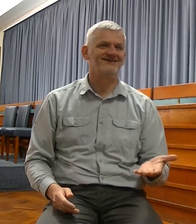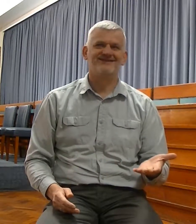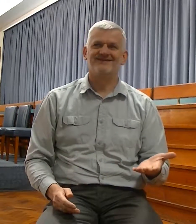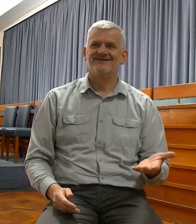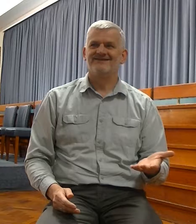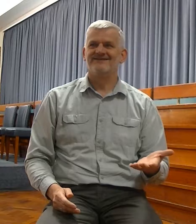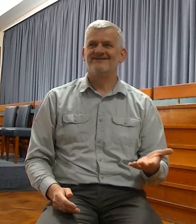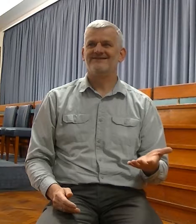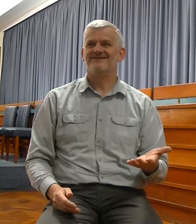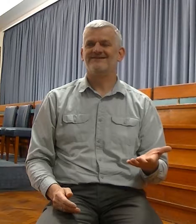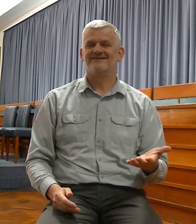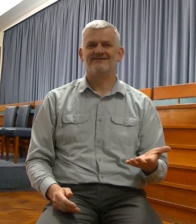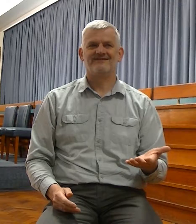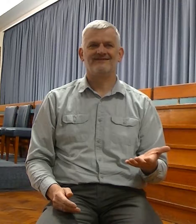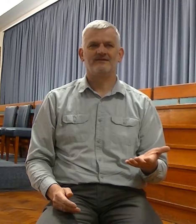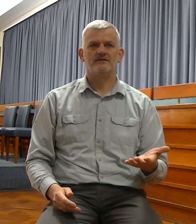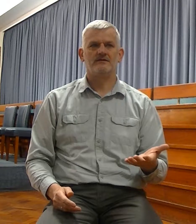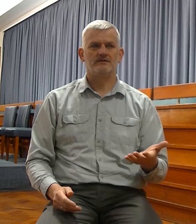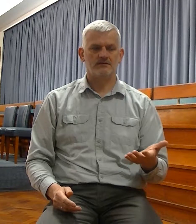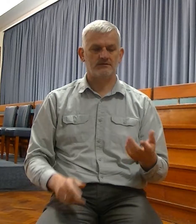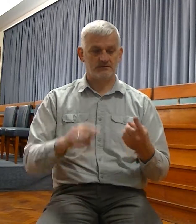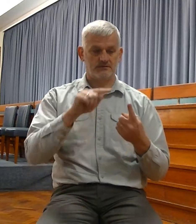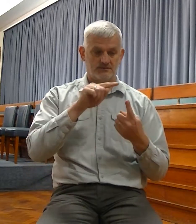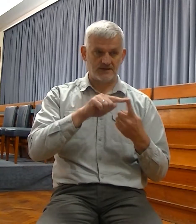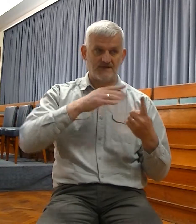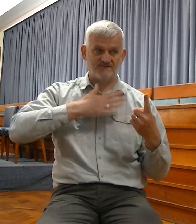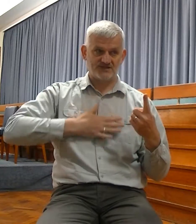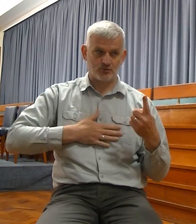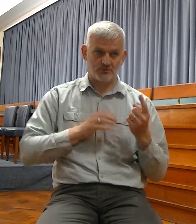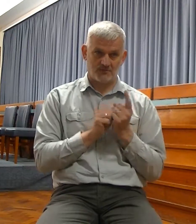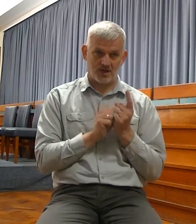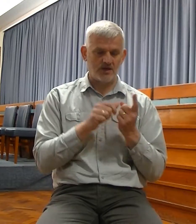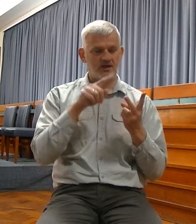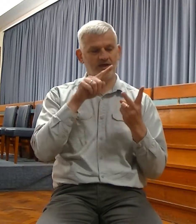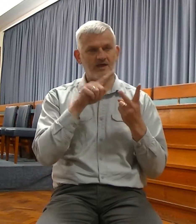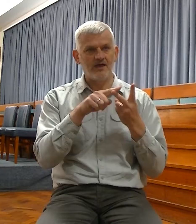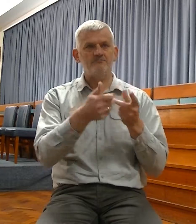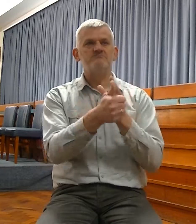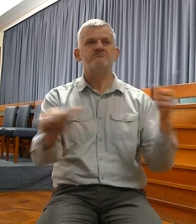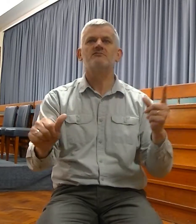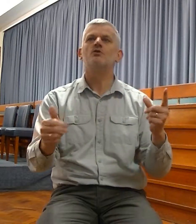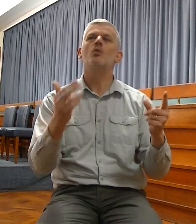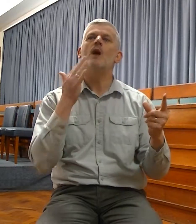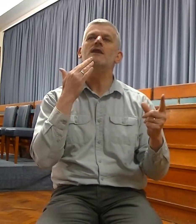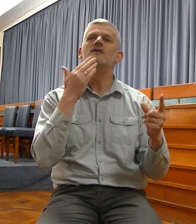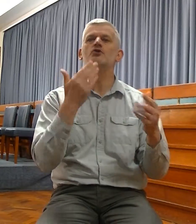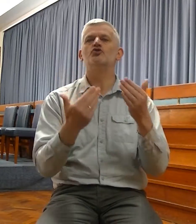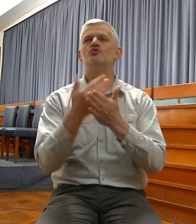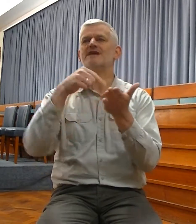This is fulfilled. fulfilled most completely in the New Testament age, at the time of Christ,